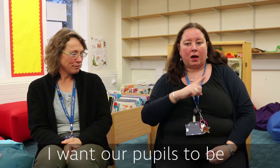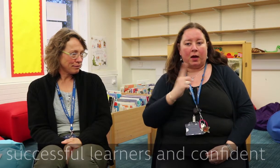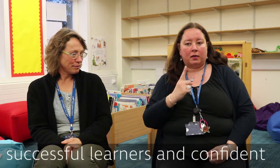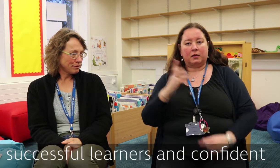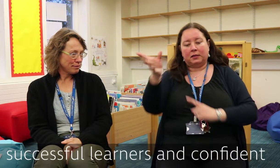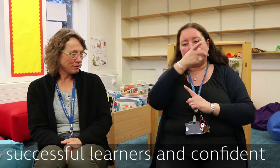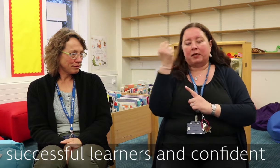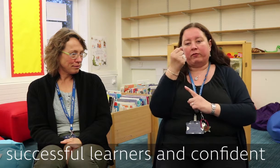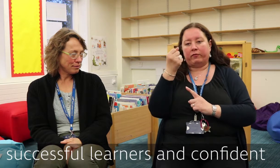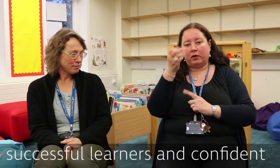They not to a of